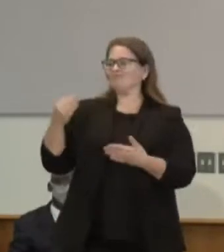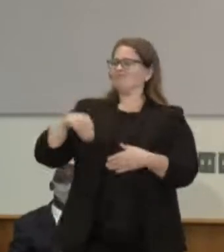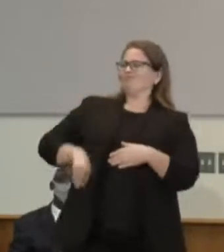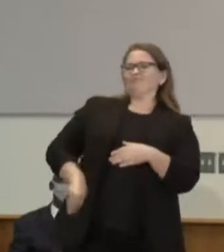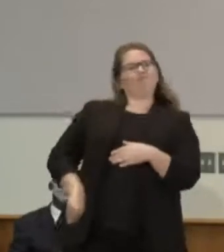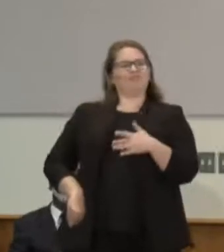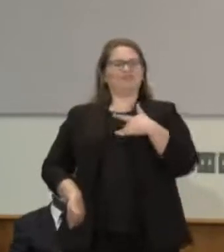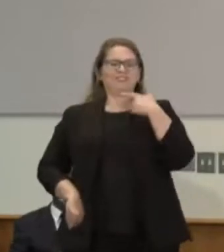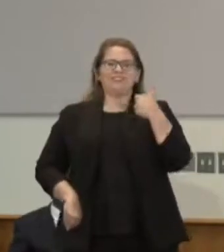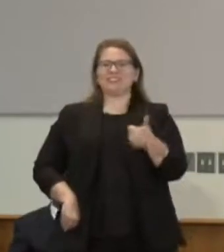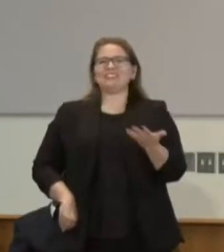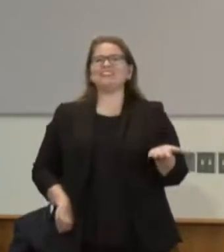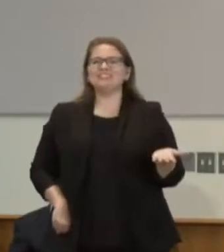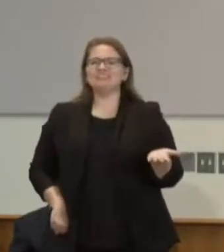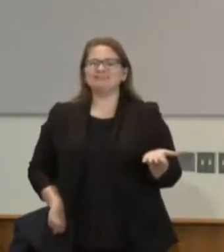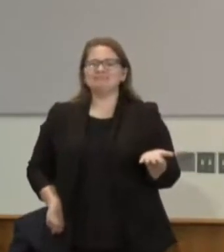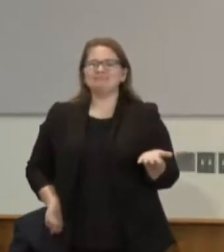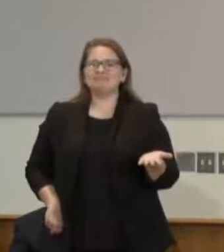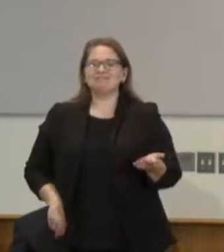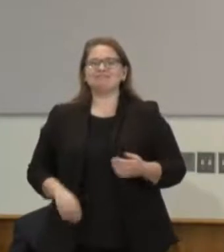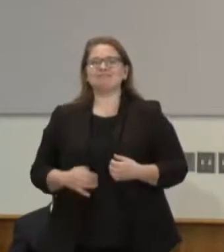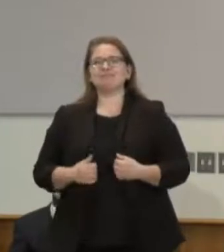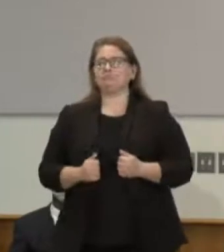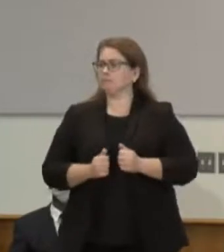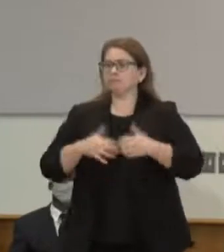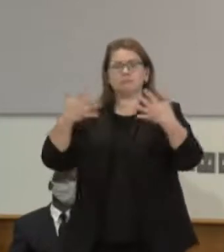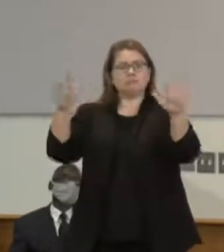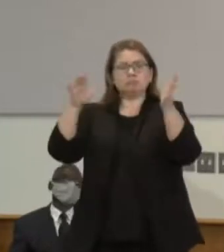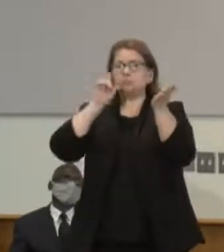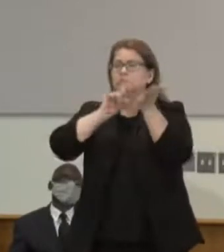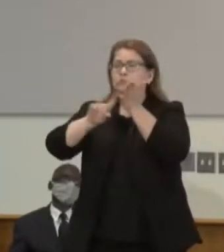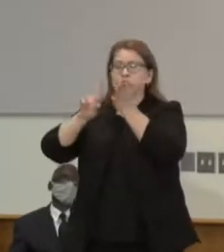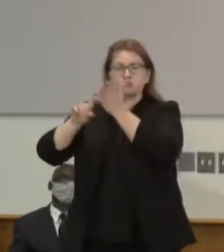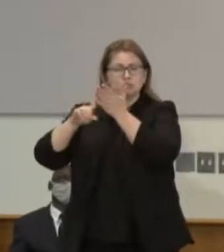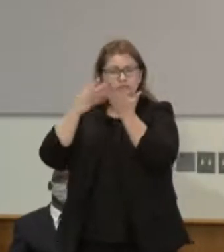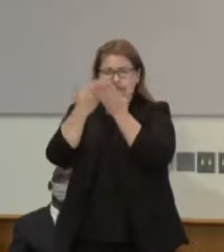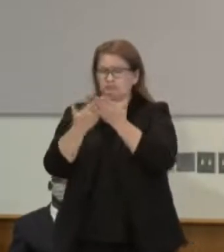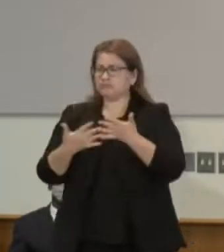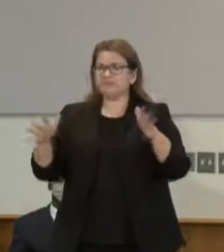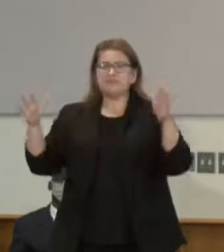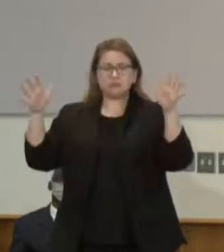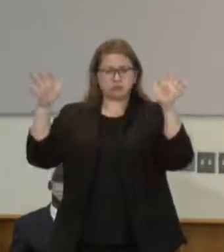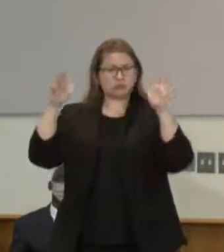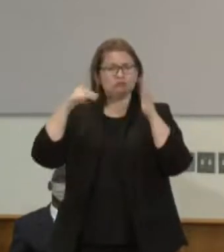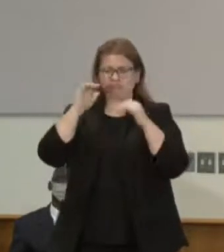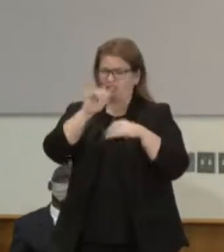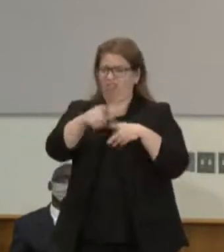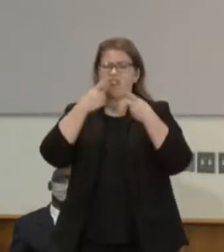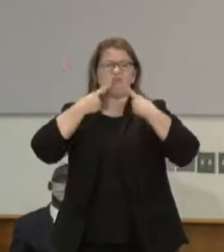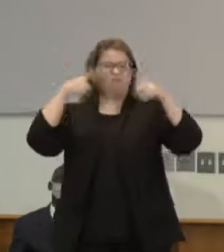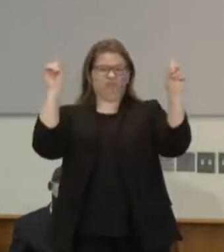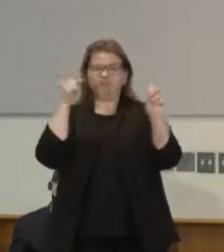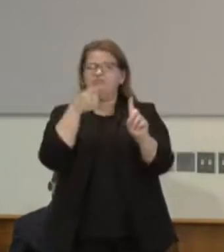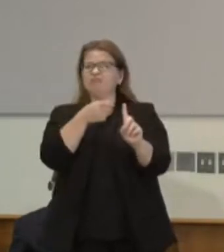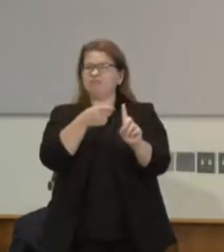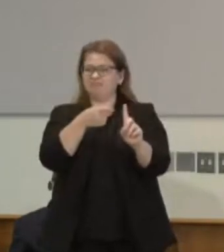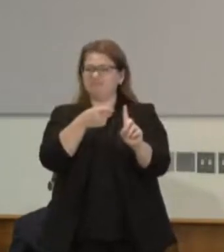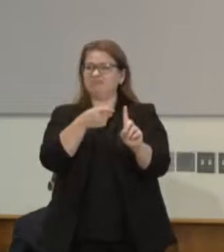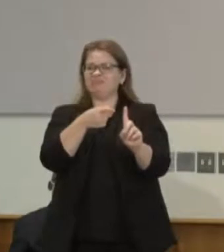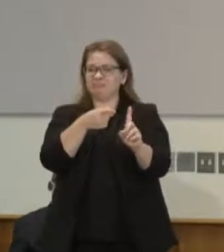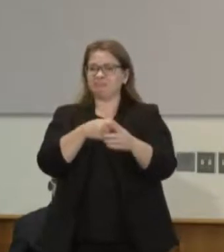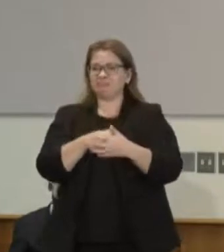Research-based, evidence-based, and what we saw happening was that when I carried this bill a few years ago,